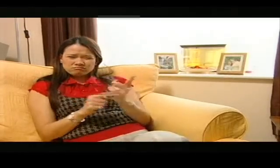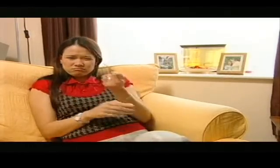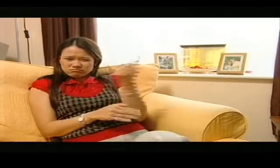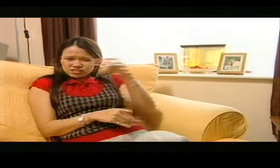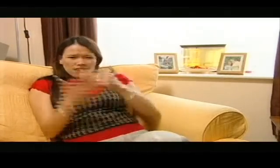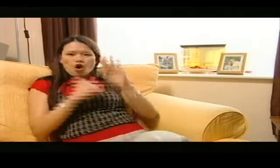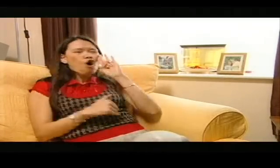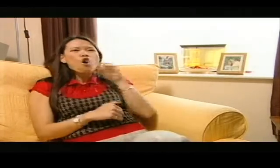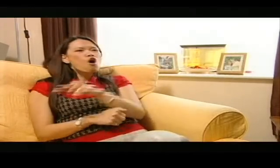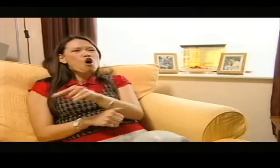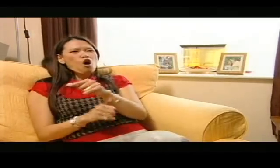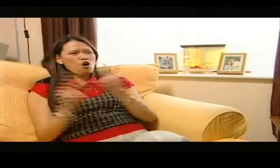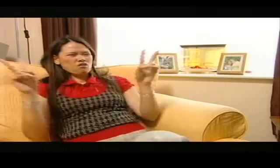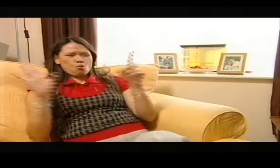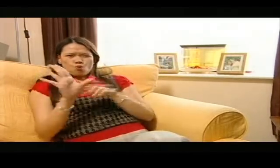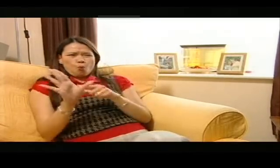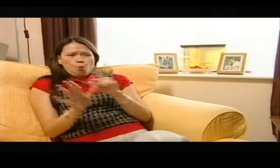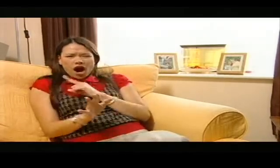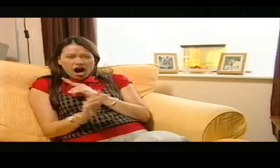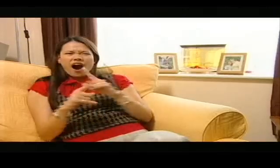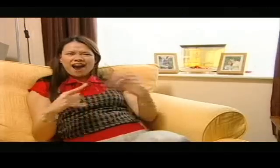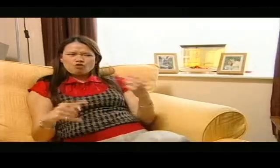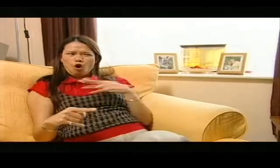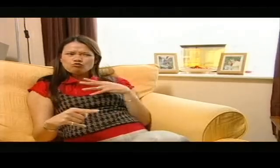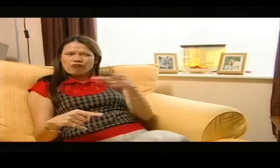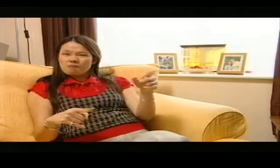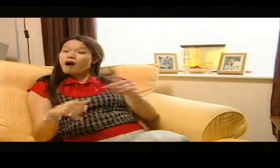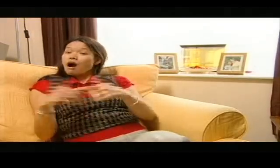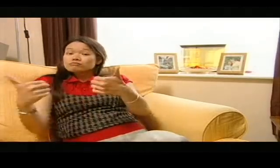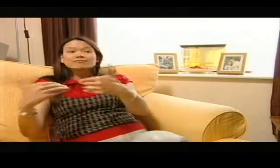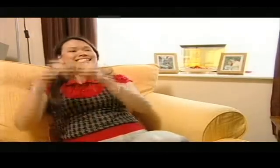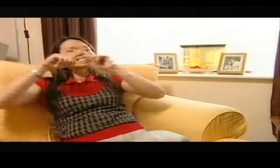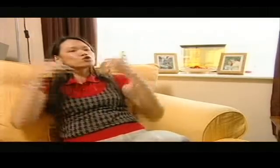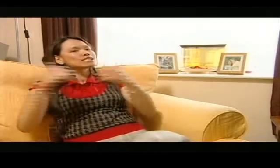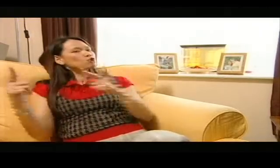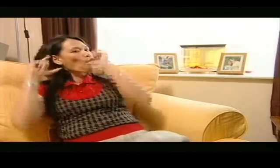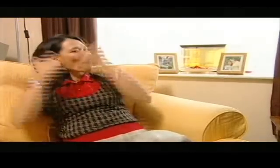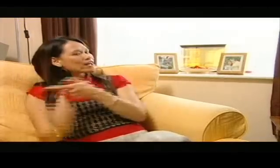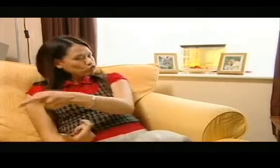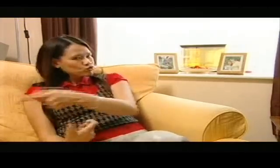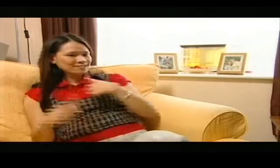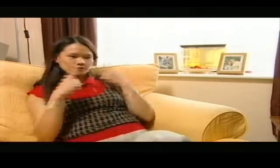people, but we worked separately. He focused on the college students, and I worked with the children at school.